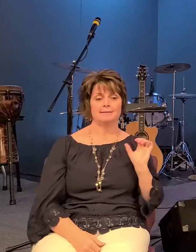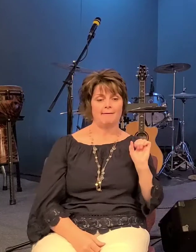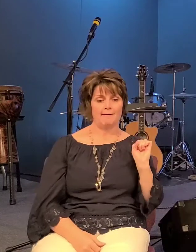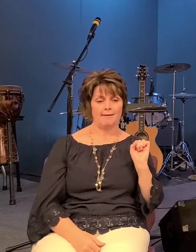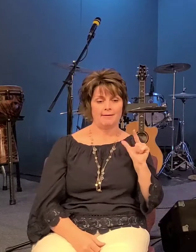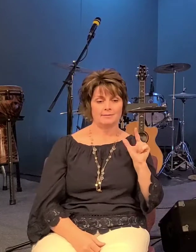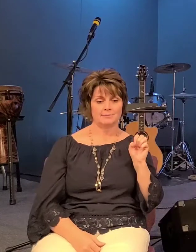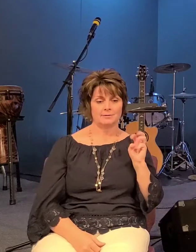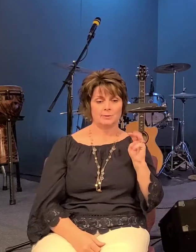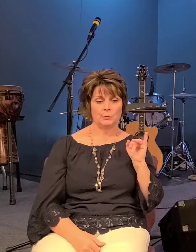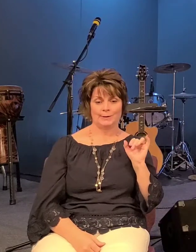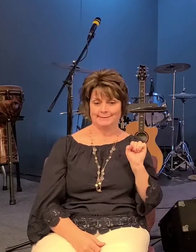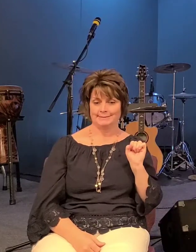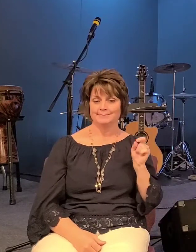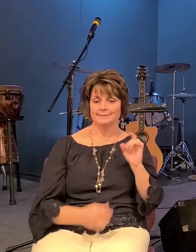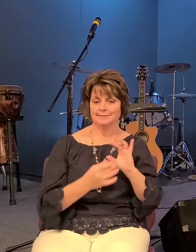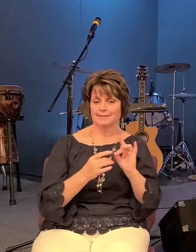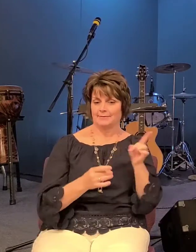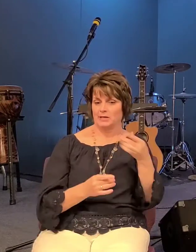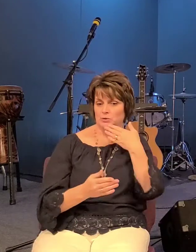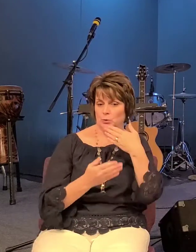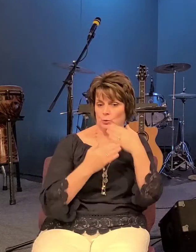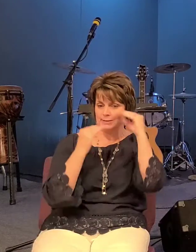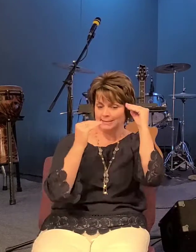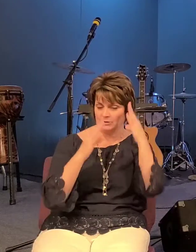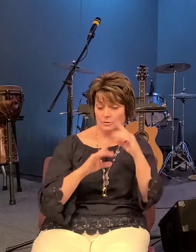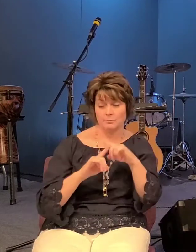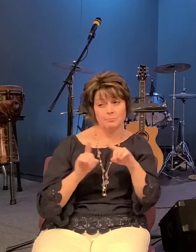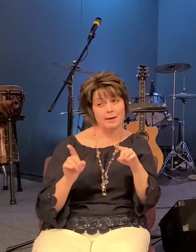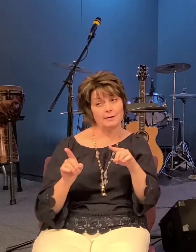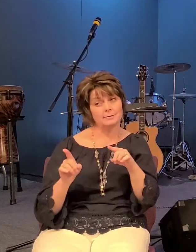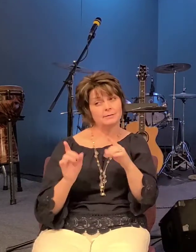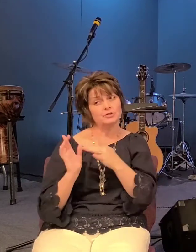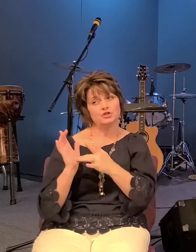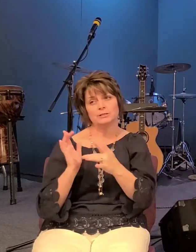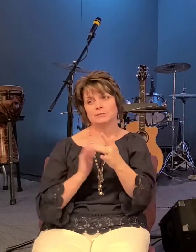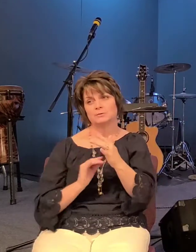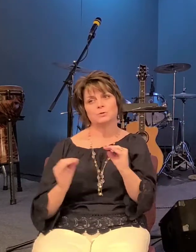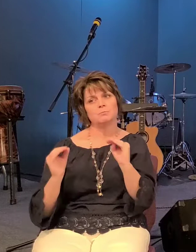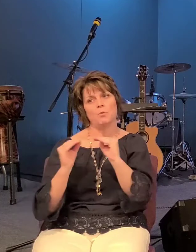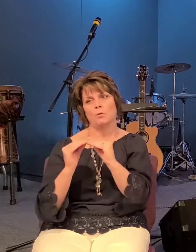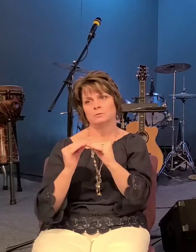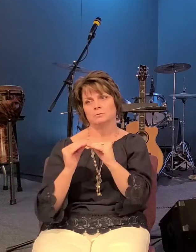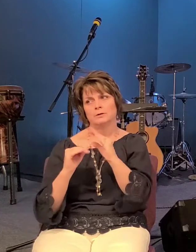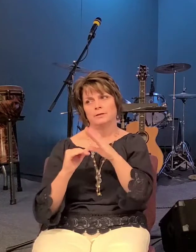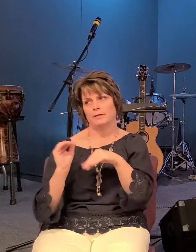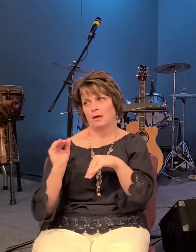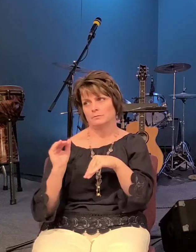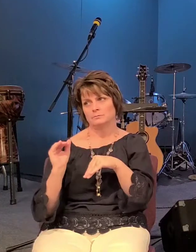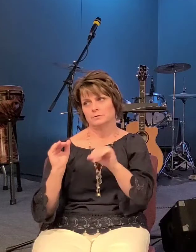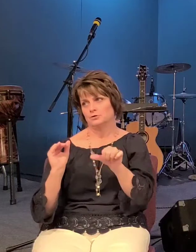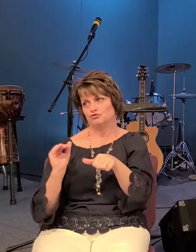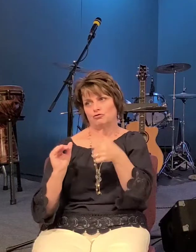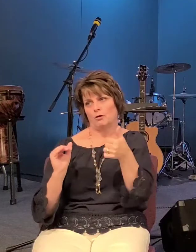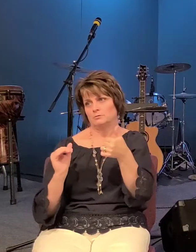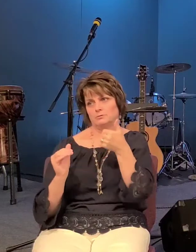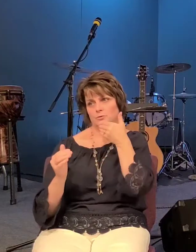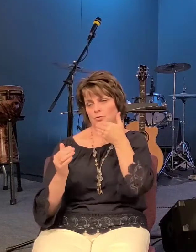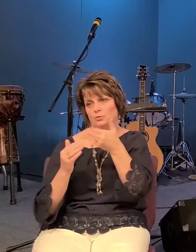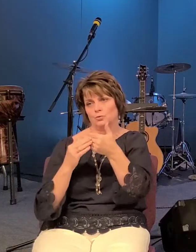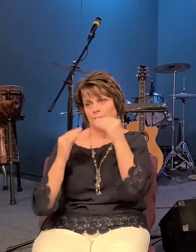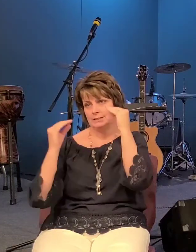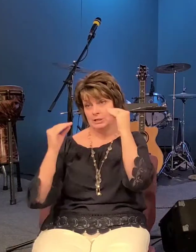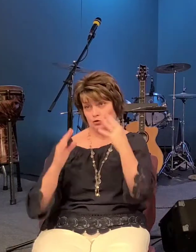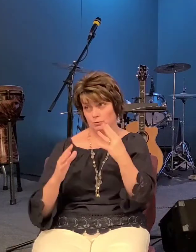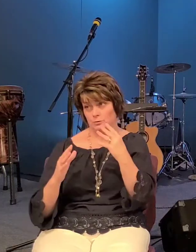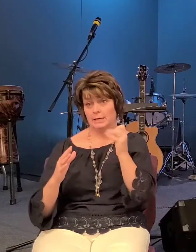well you can talk about that if you want to but you have to understand that he was more than just a good teacher and if he